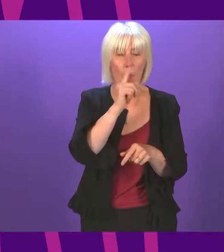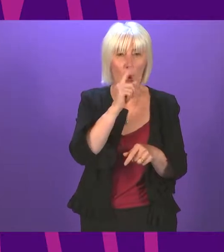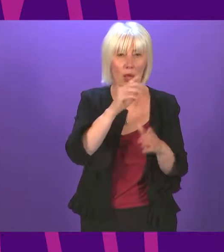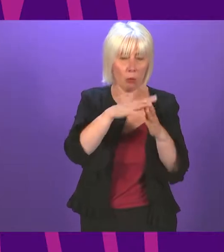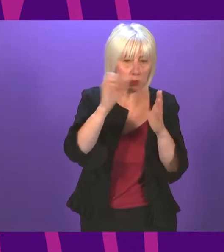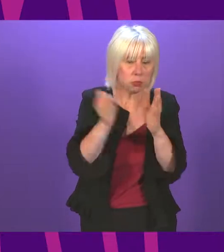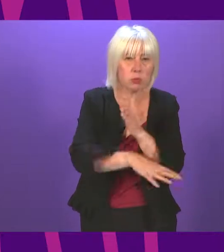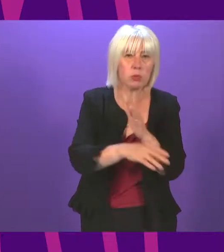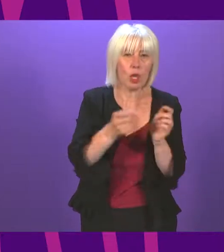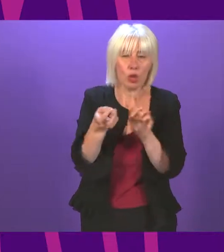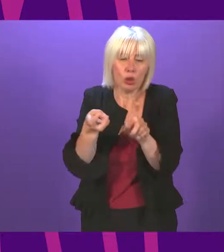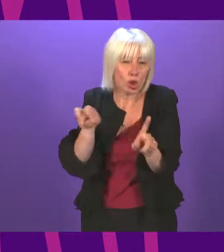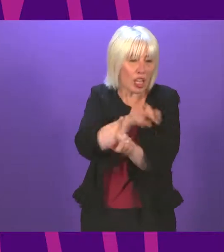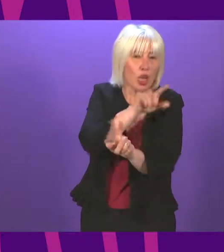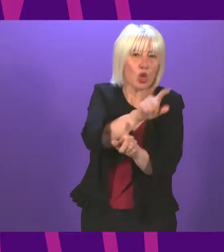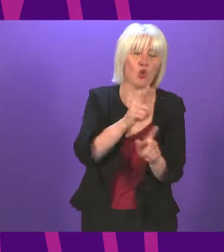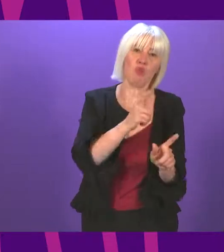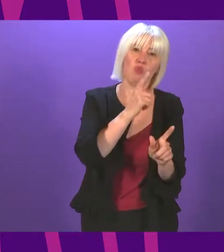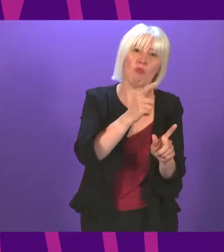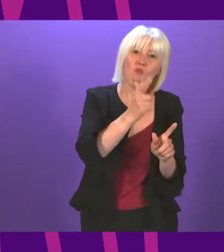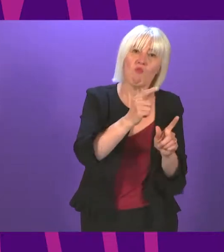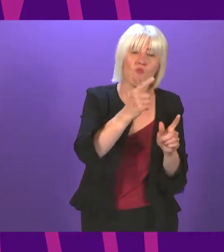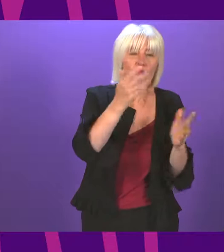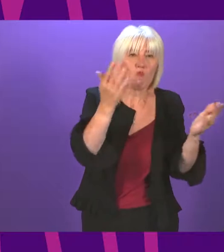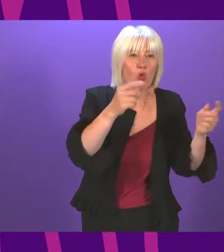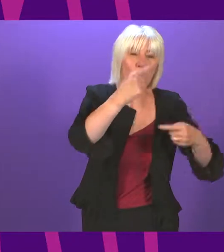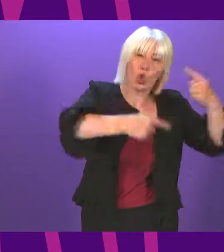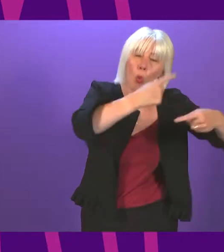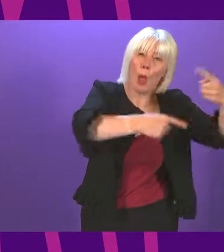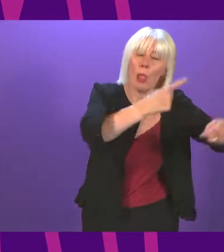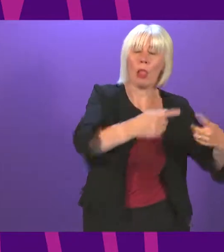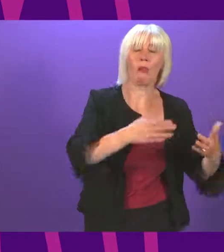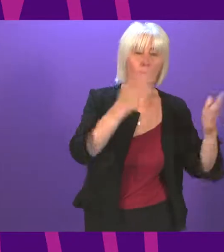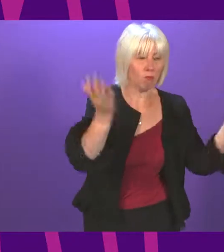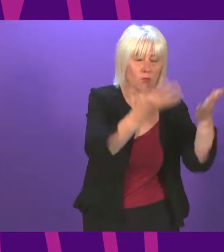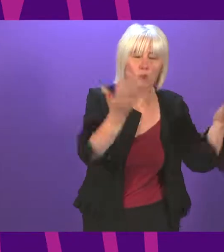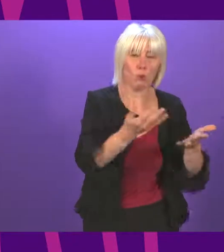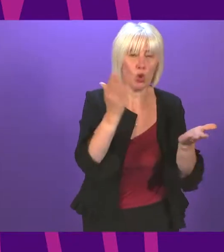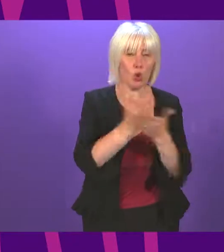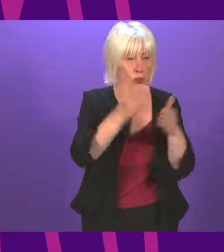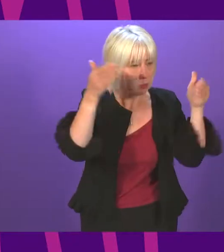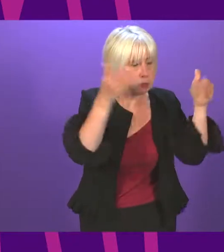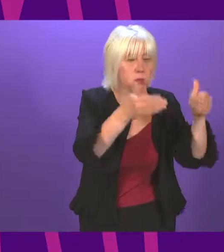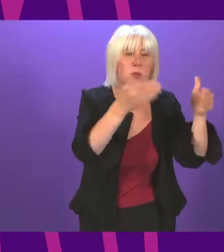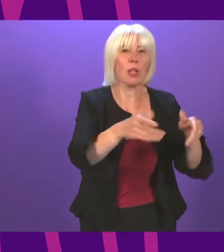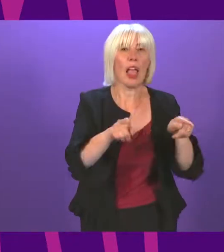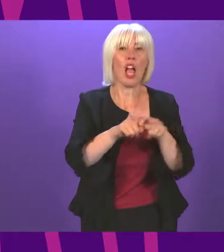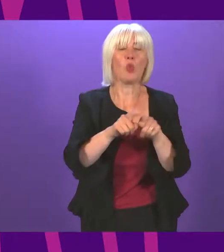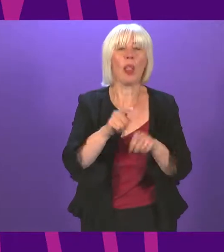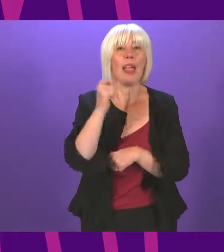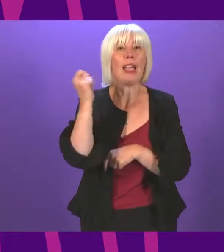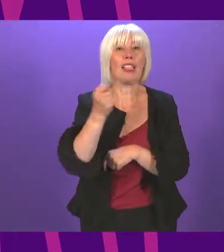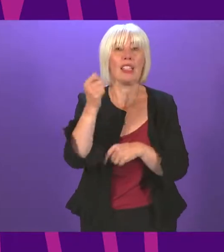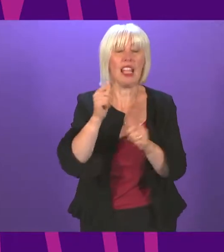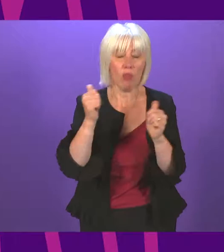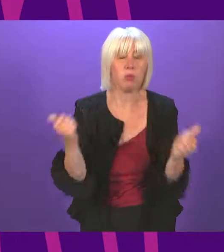million available in 2021 to help drive a green recovery, and the successful completion of the